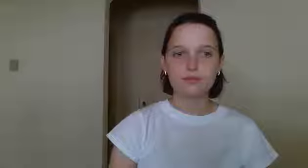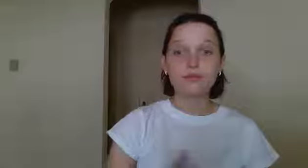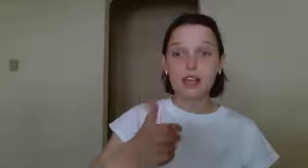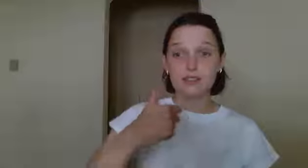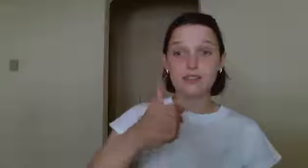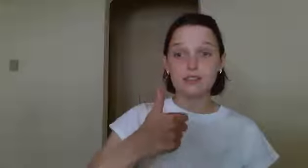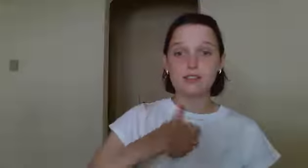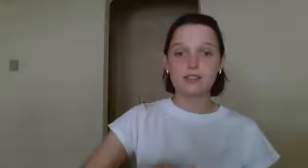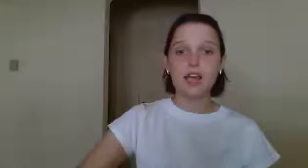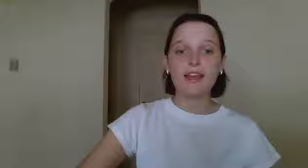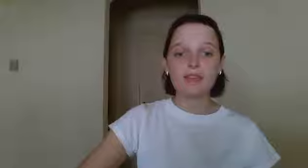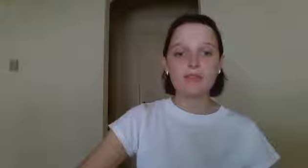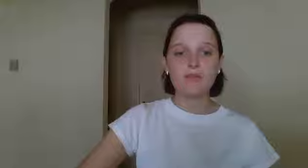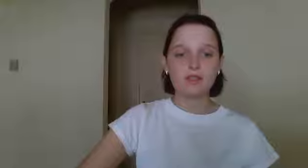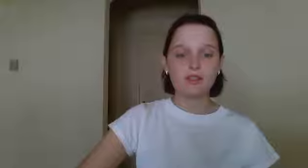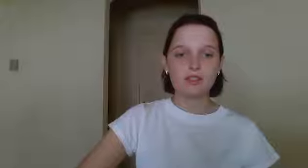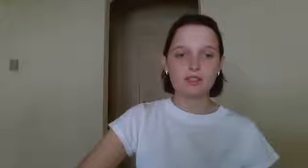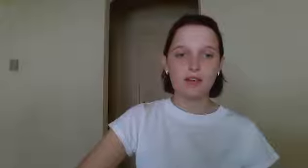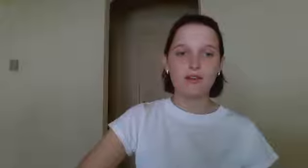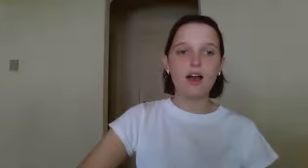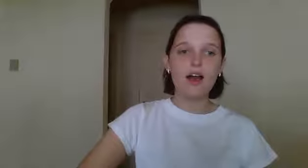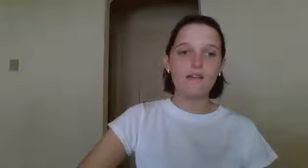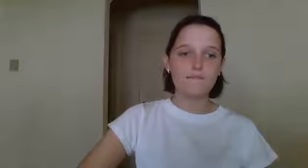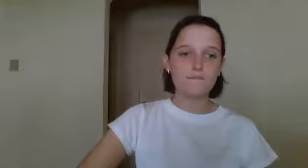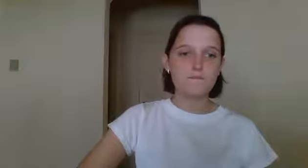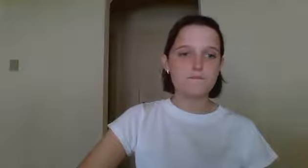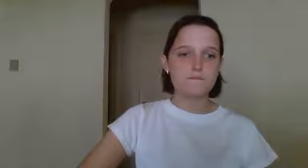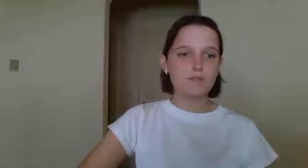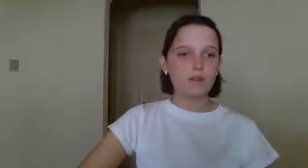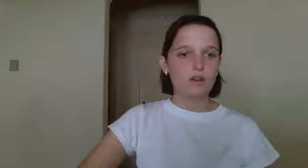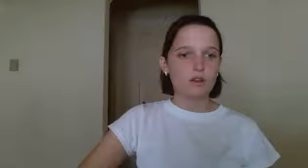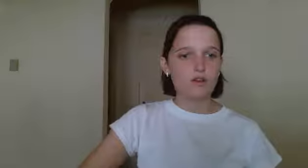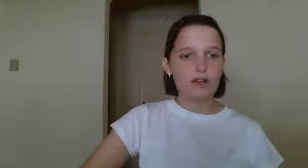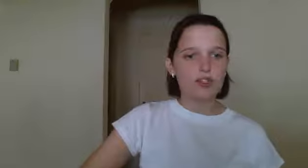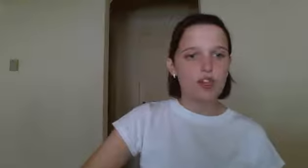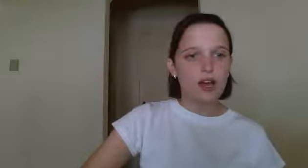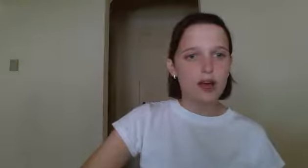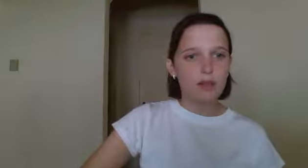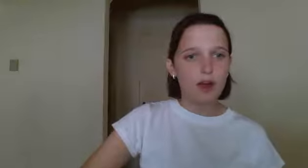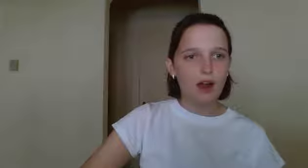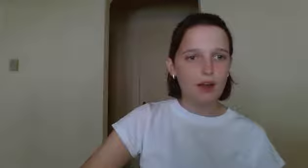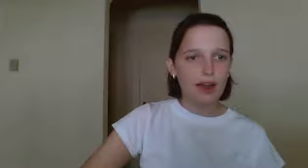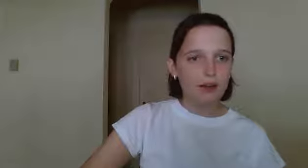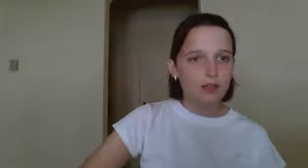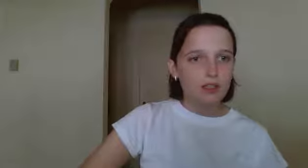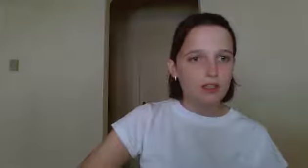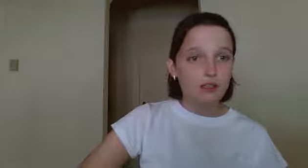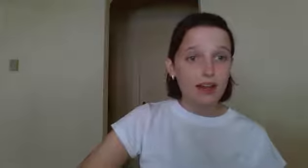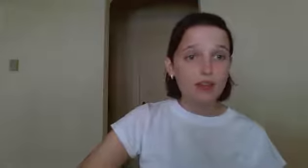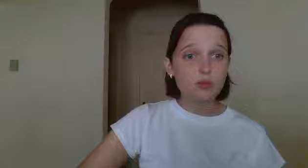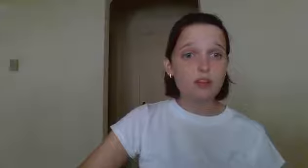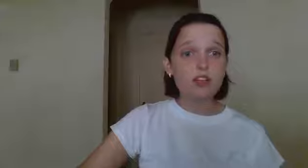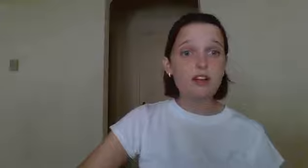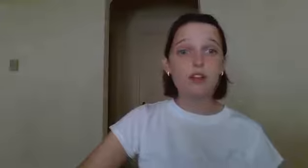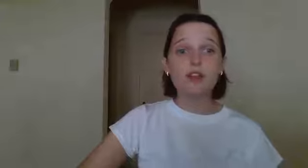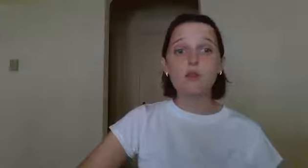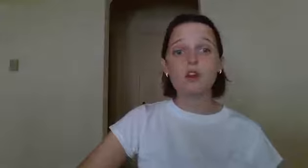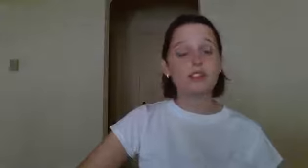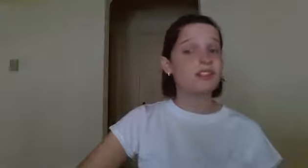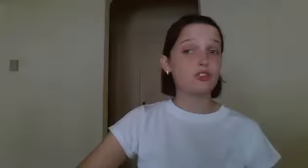Yes. Side has the middle sound. I. Great job. All right. So next, we're going to find the words that